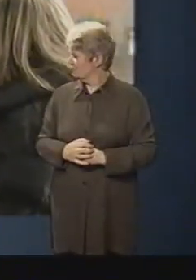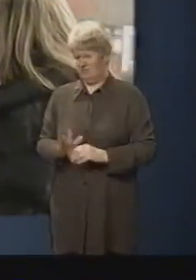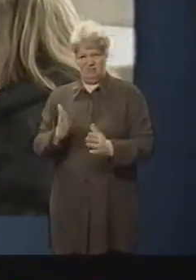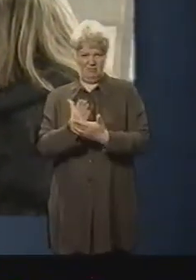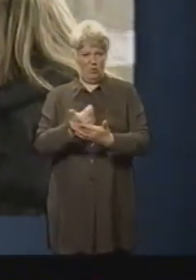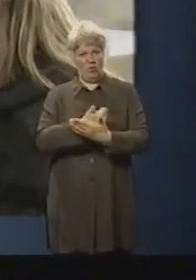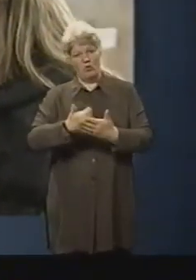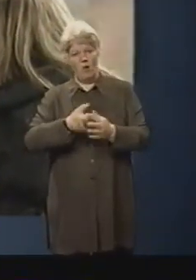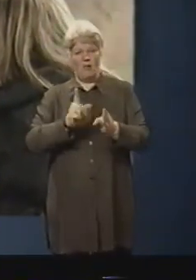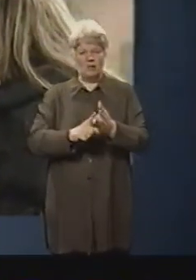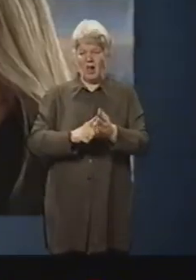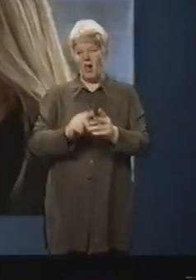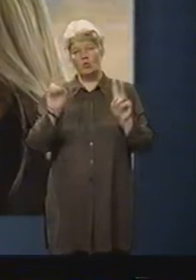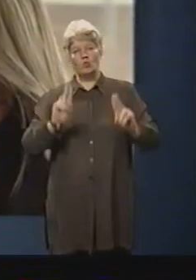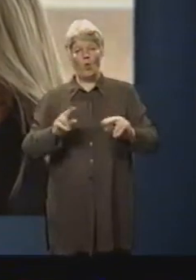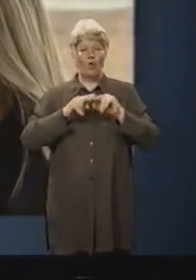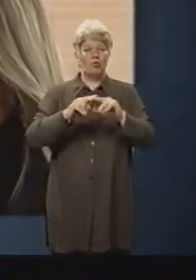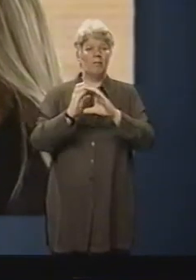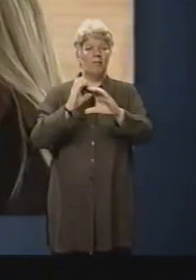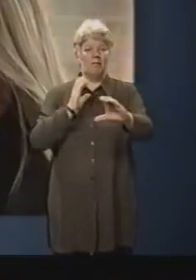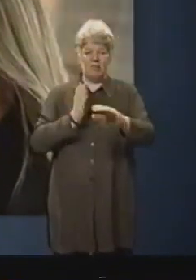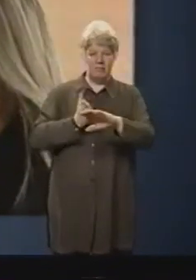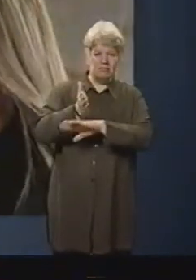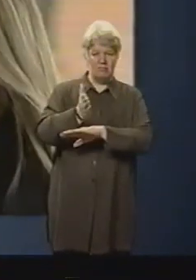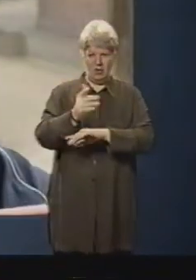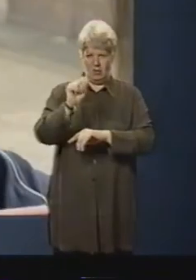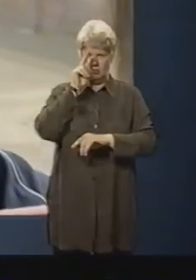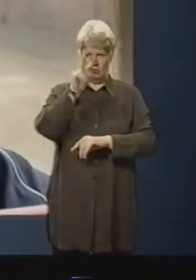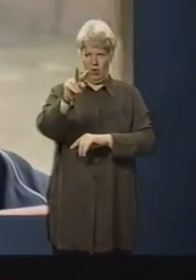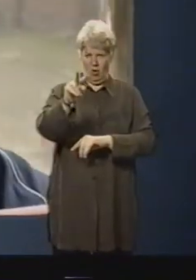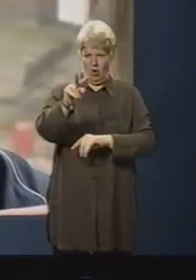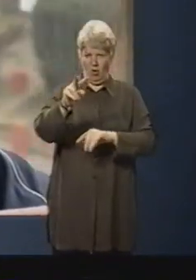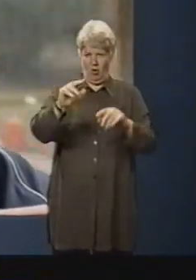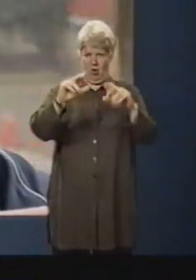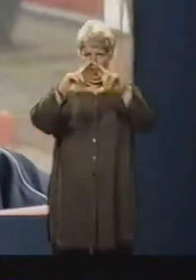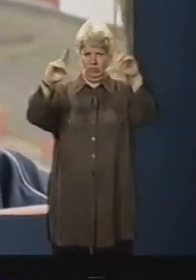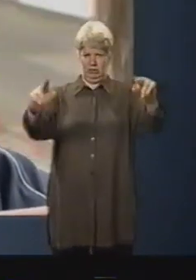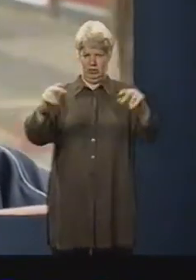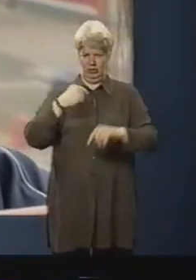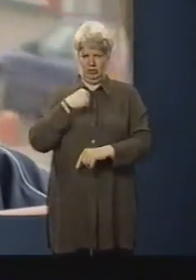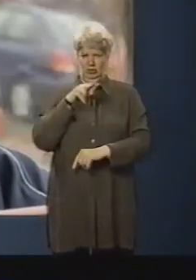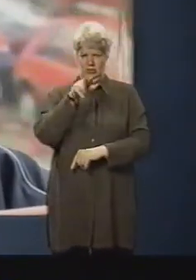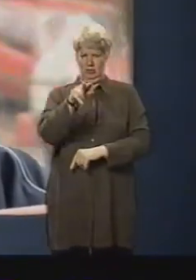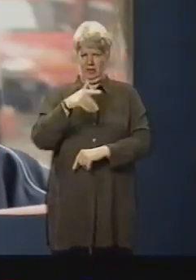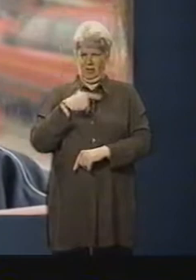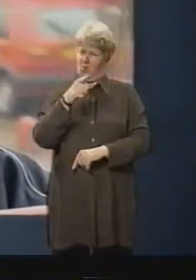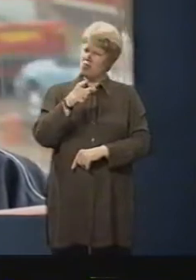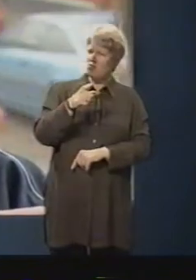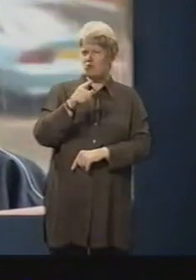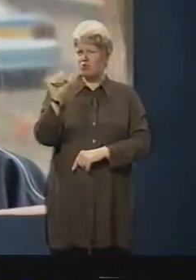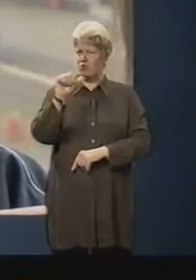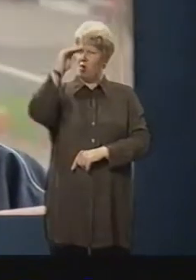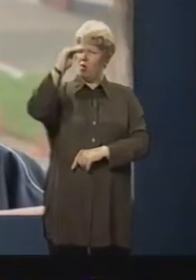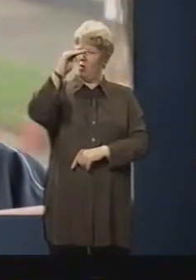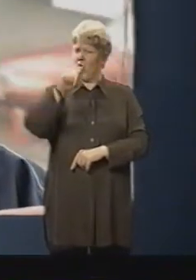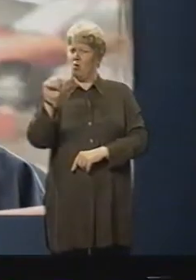really. Like we went out on a school trip and we came to this bridge and from the distance I thought well that looks a bit smaller.